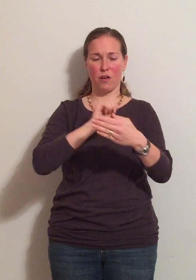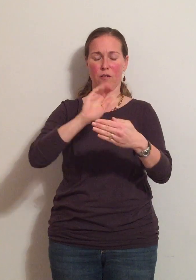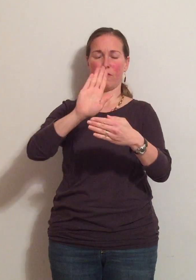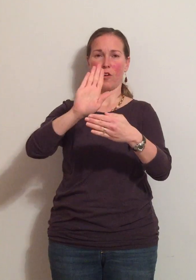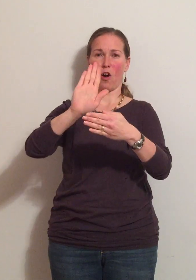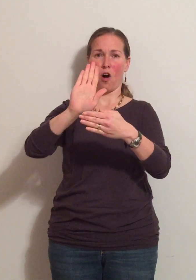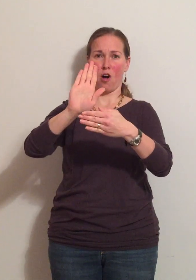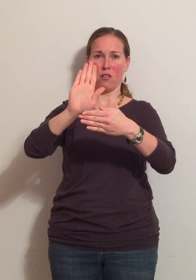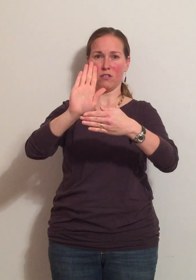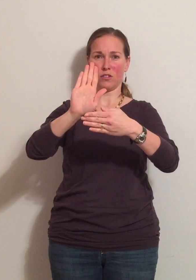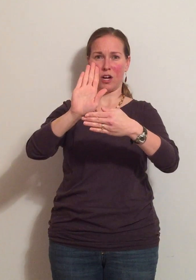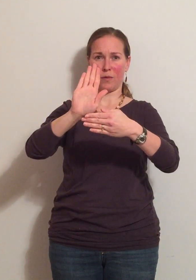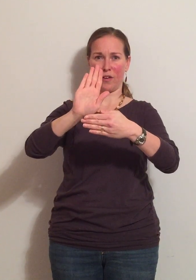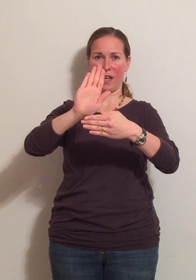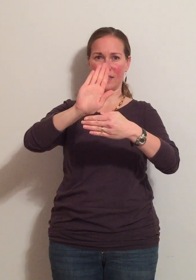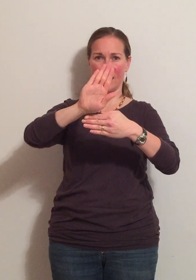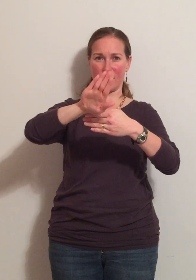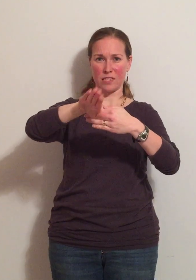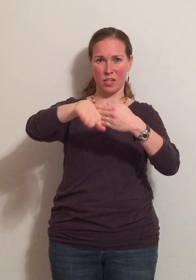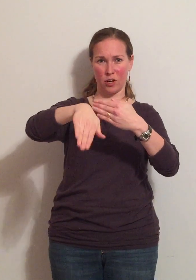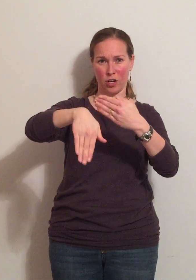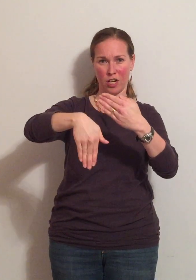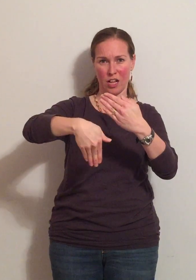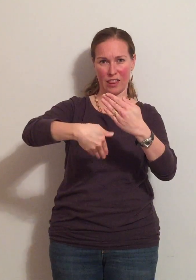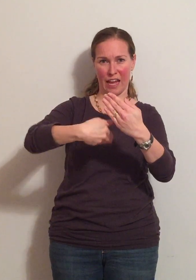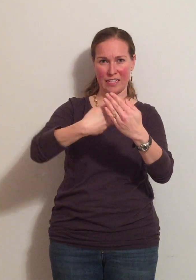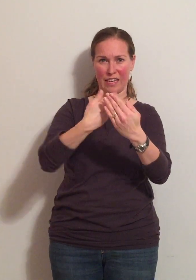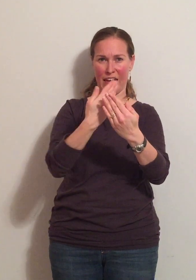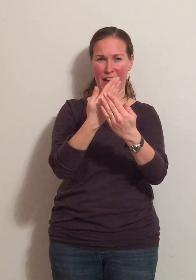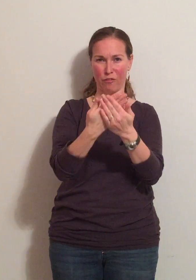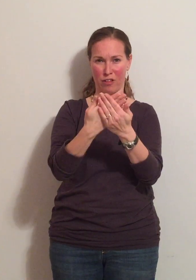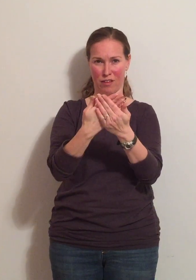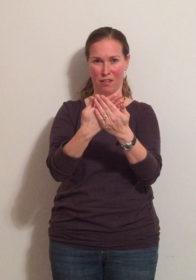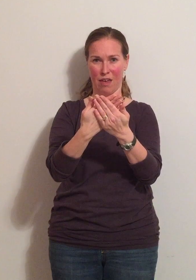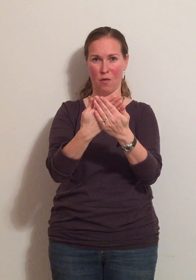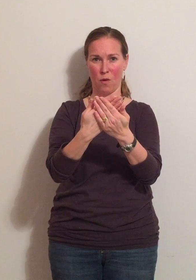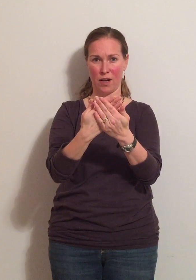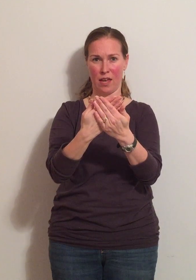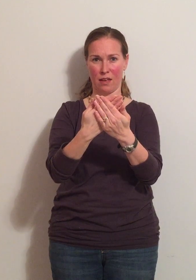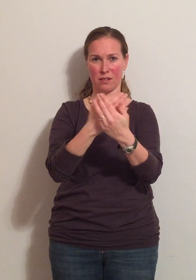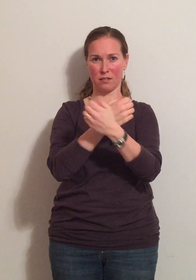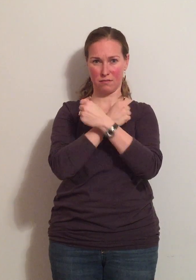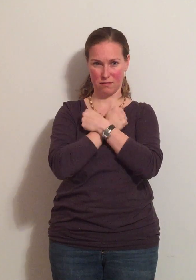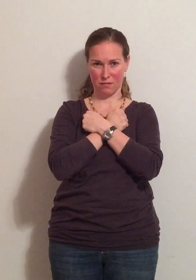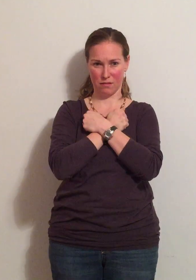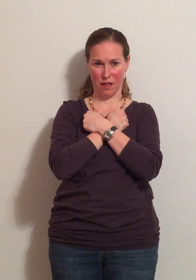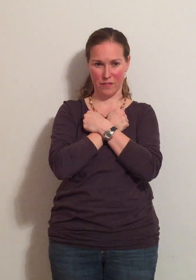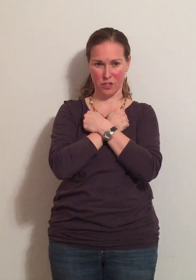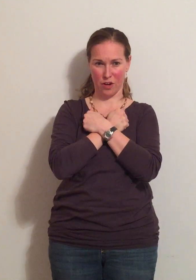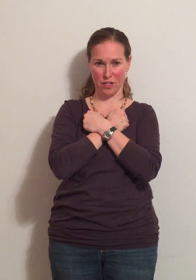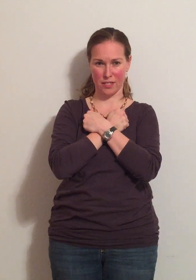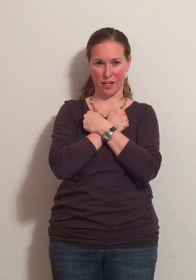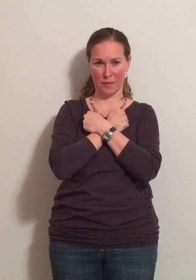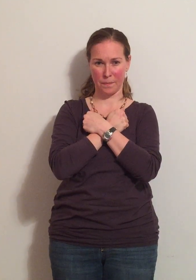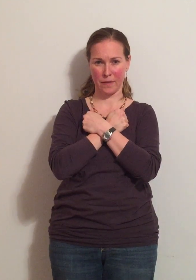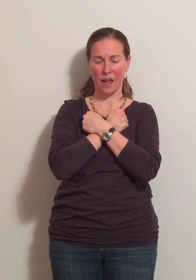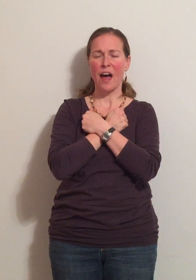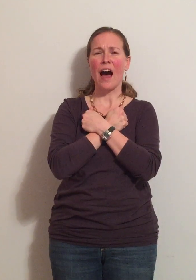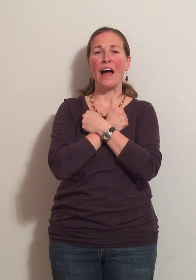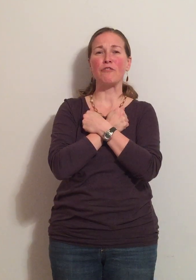for all. You start with your hands like this and you're collecting everything in that one hand. Love is crossed here. I